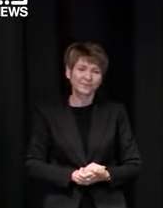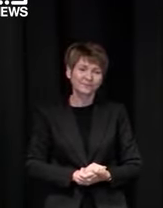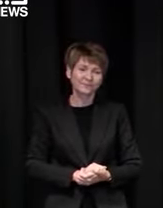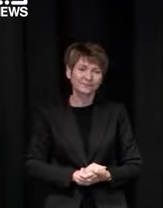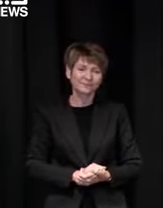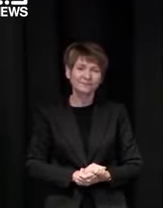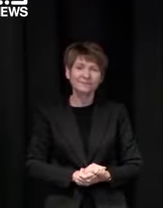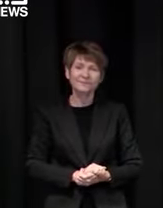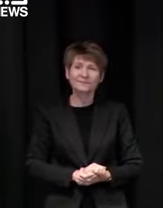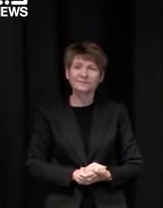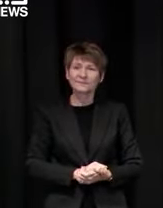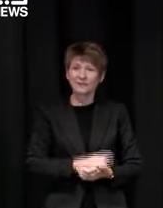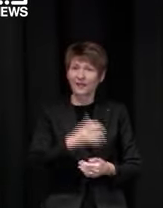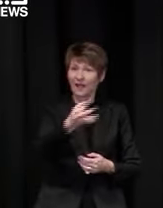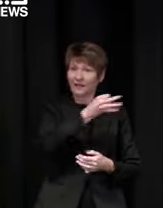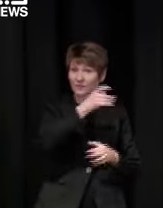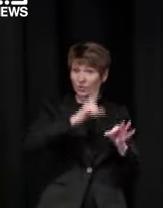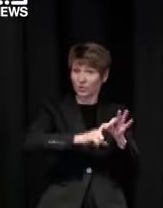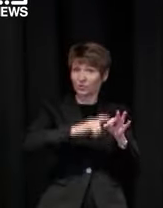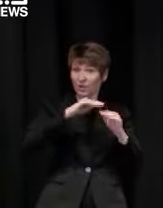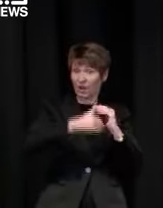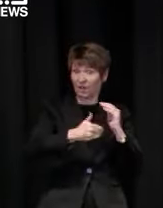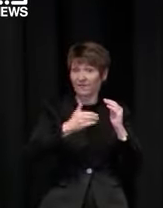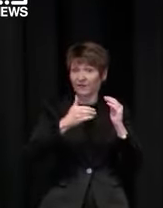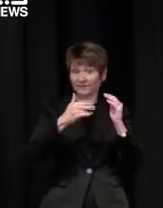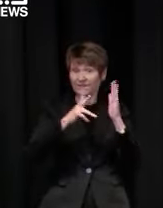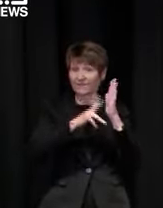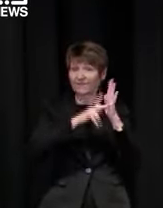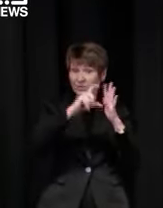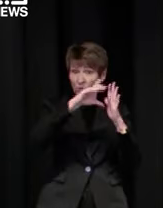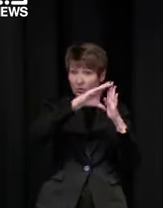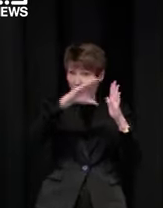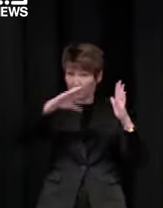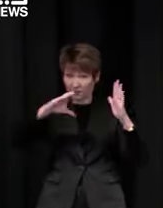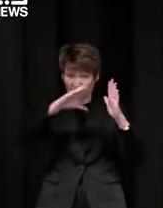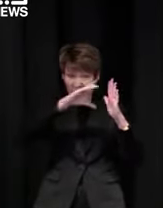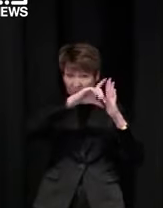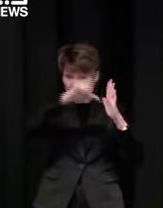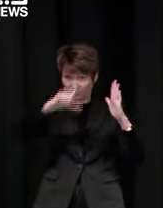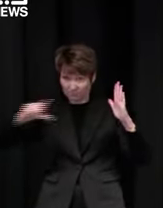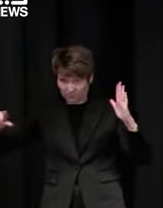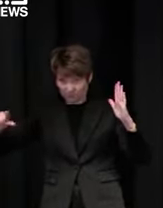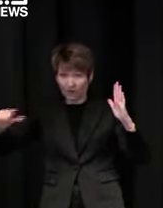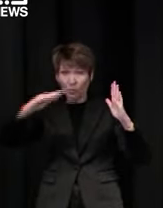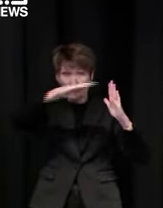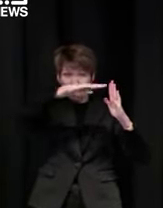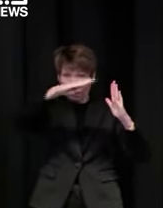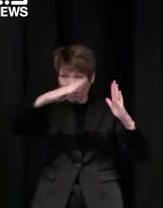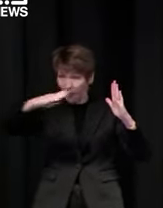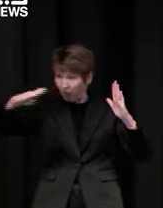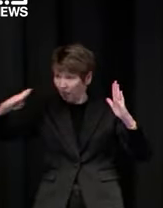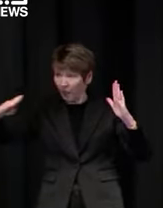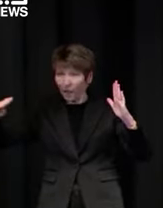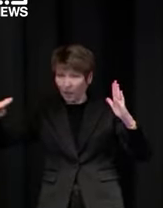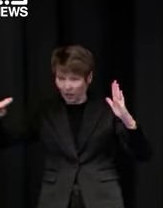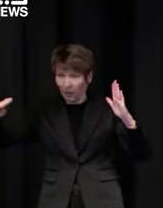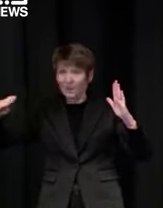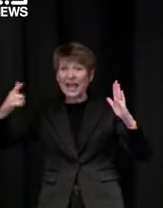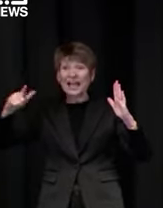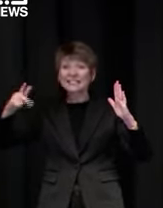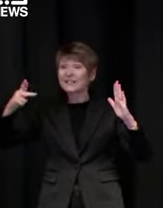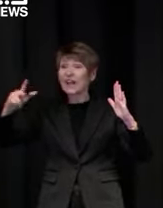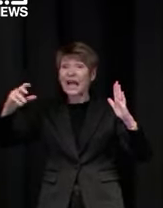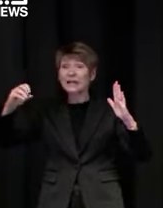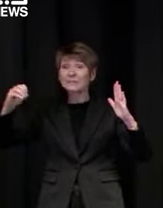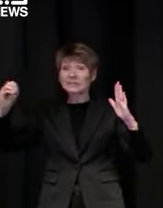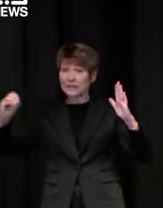i certainly hope hope so i certainly hope so but again i with the greatest respect to the pm that's not his that's not his call that's